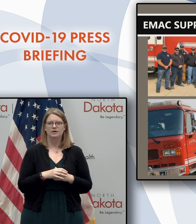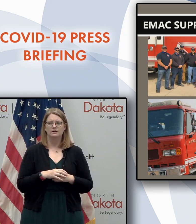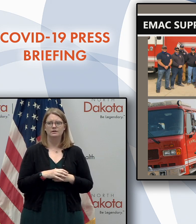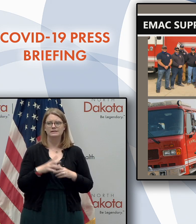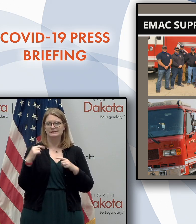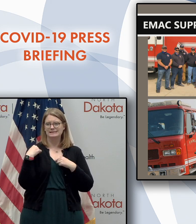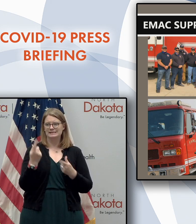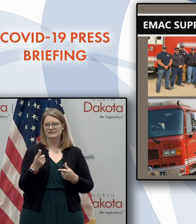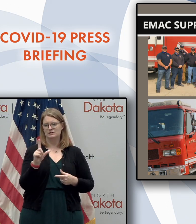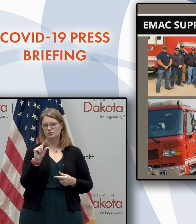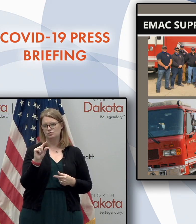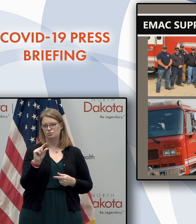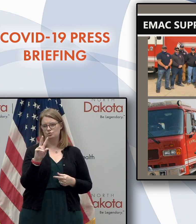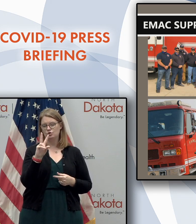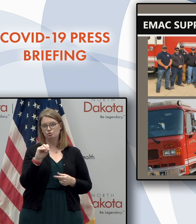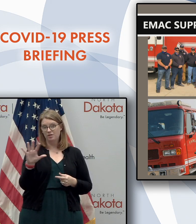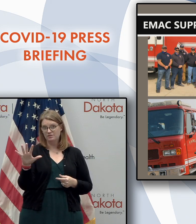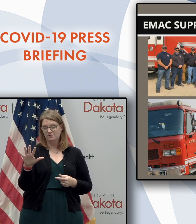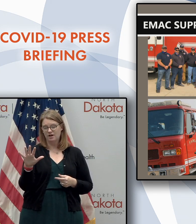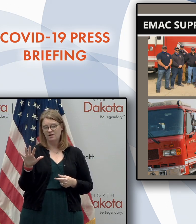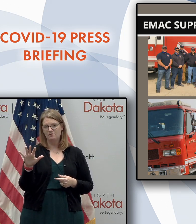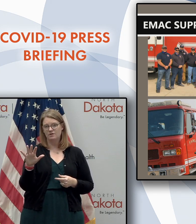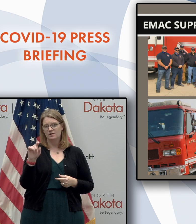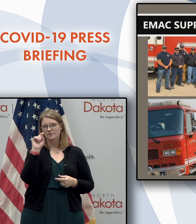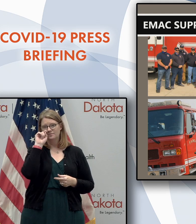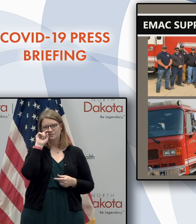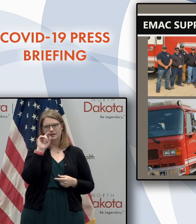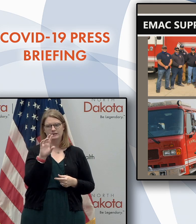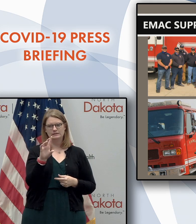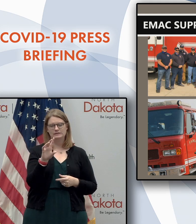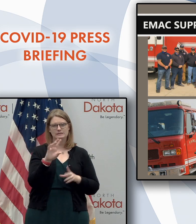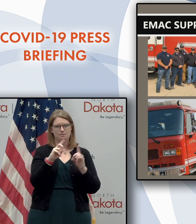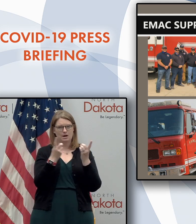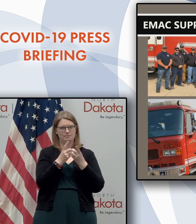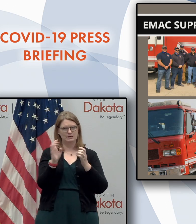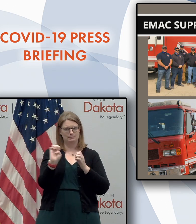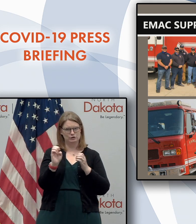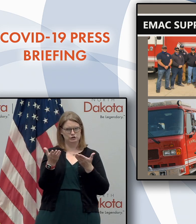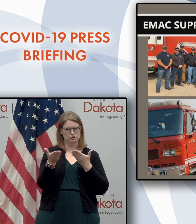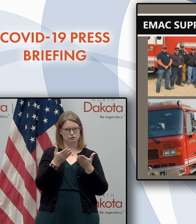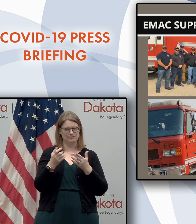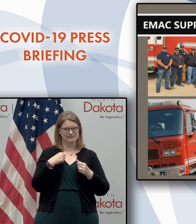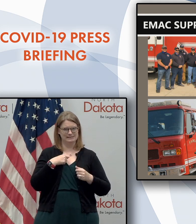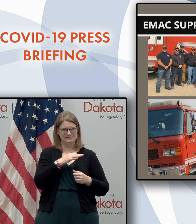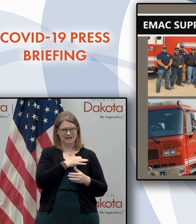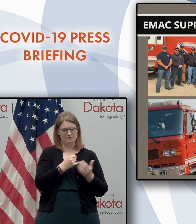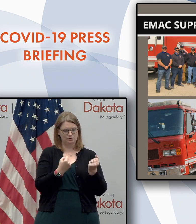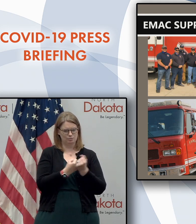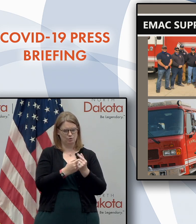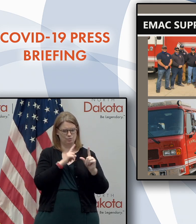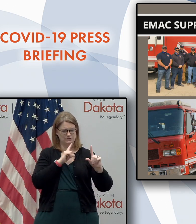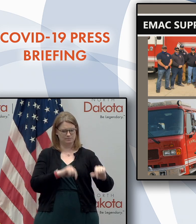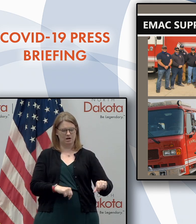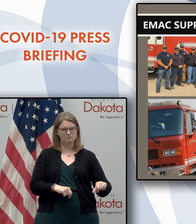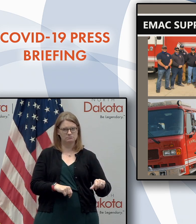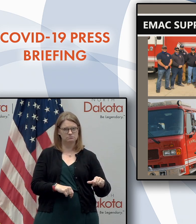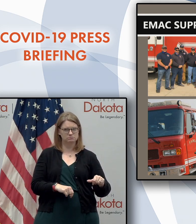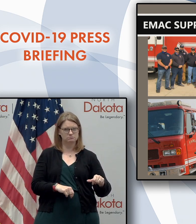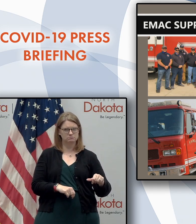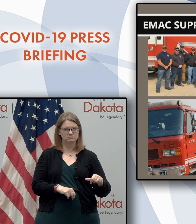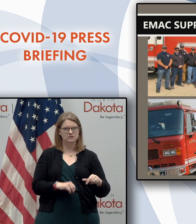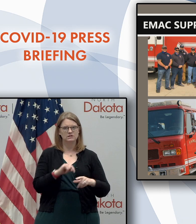And since 2005, our, our DES, our Department of Emergency Service staff, have supported response, uh, agencies